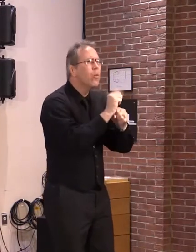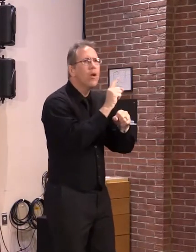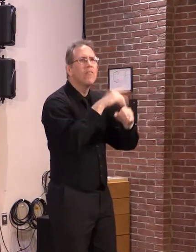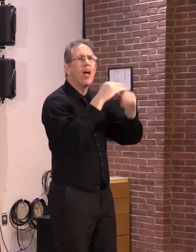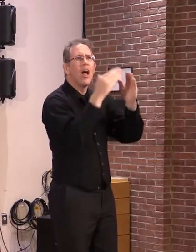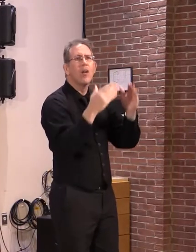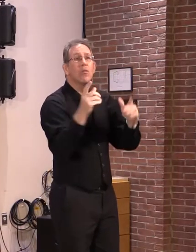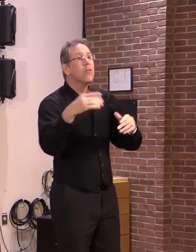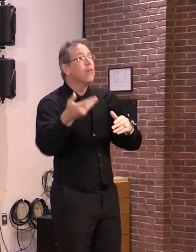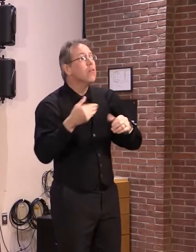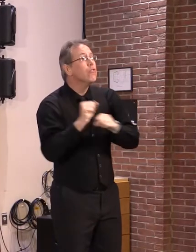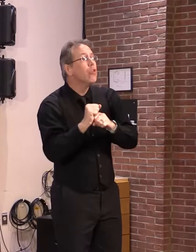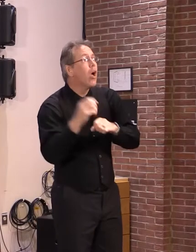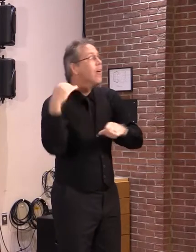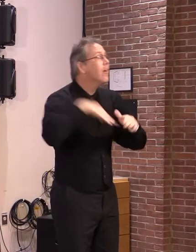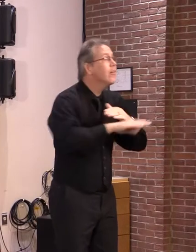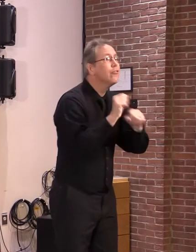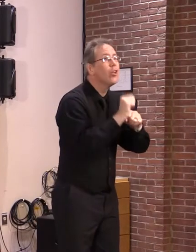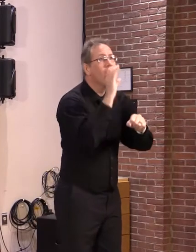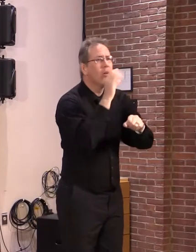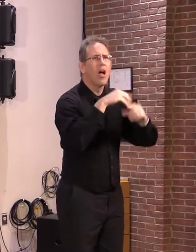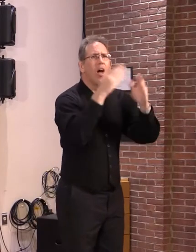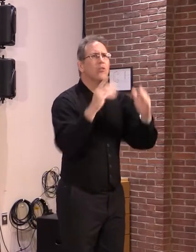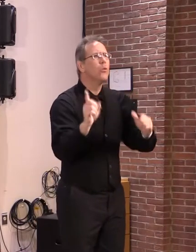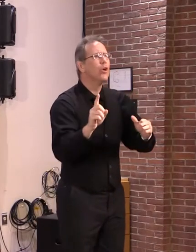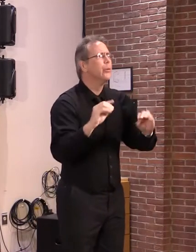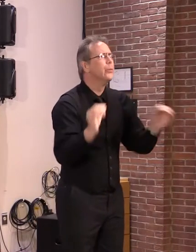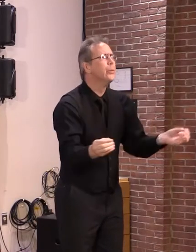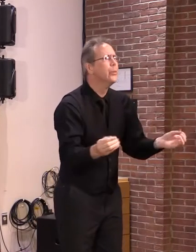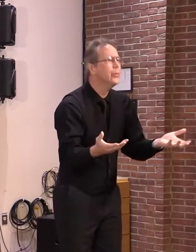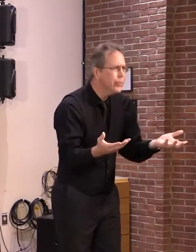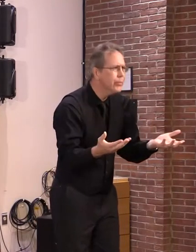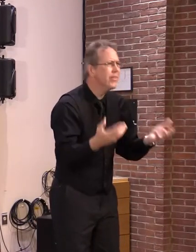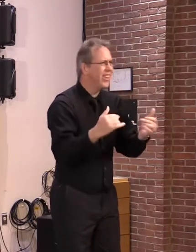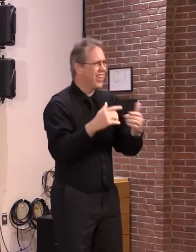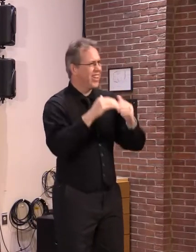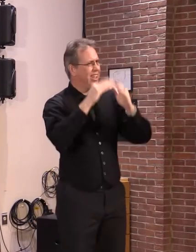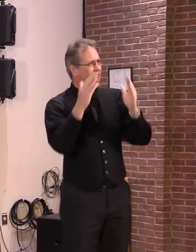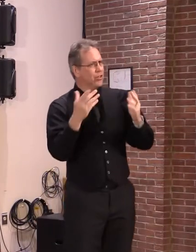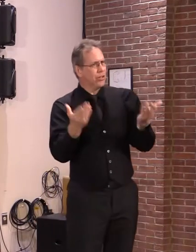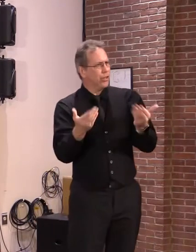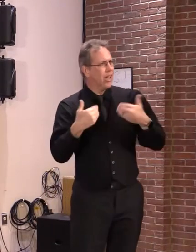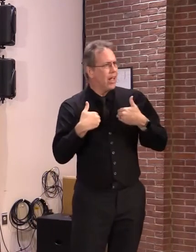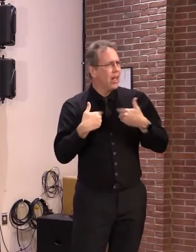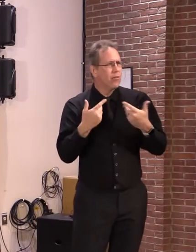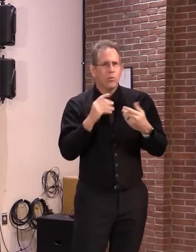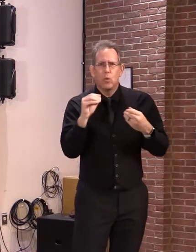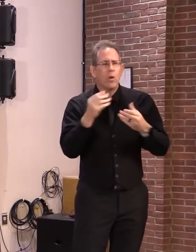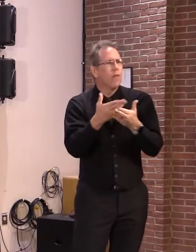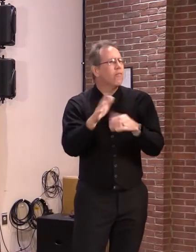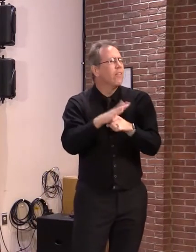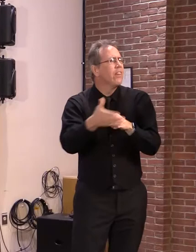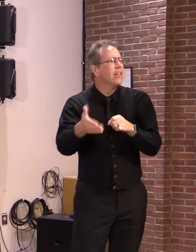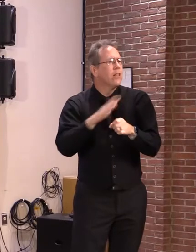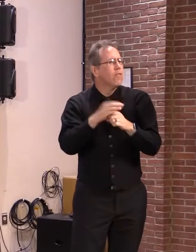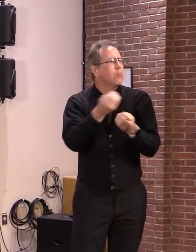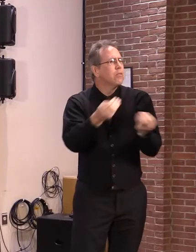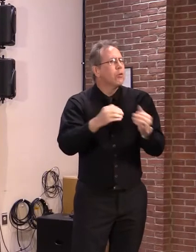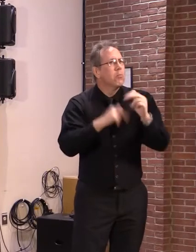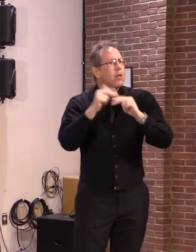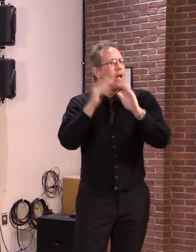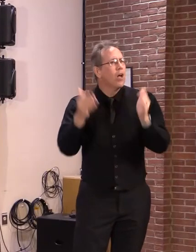This is housing supply crisis. We build way less homes today as a state than we used to,